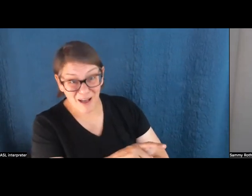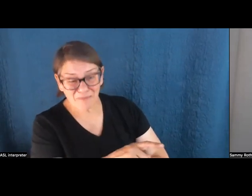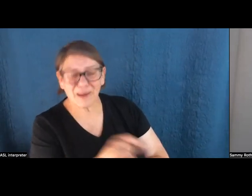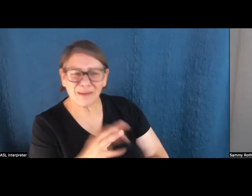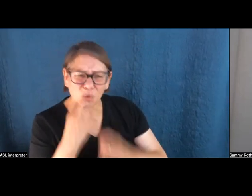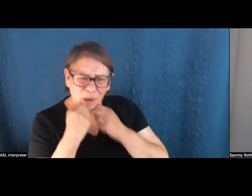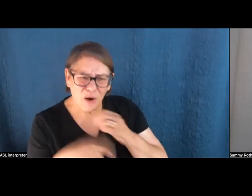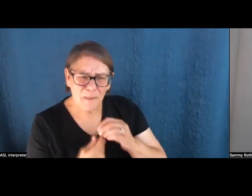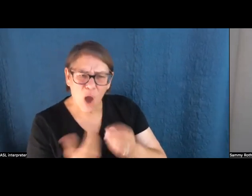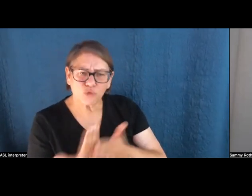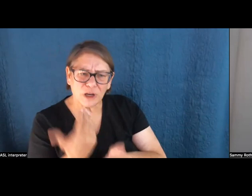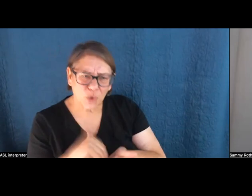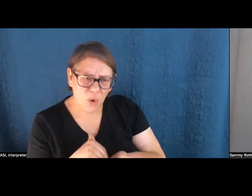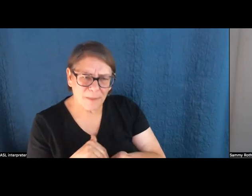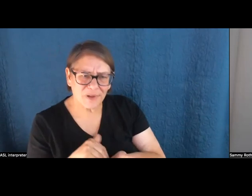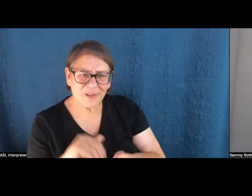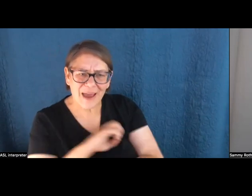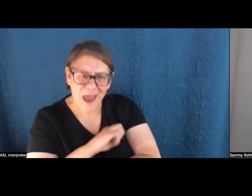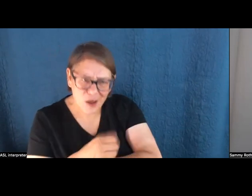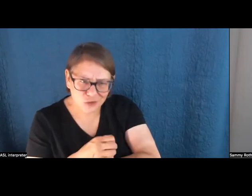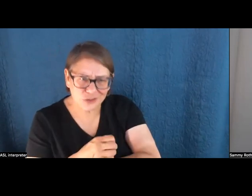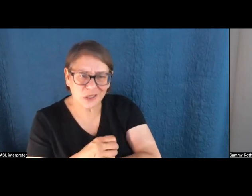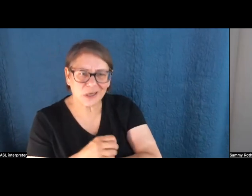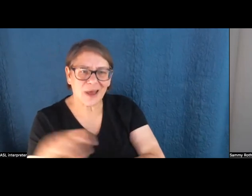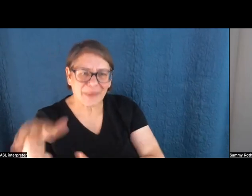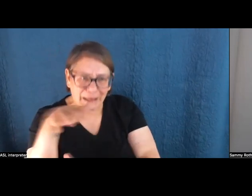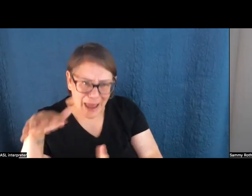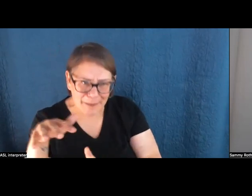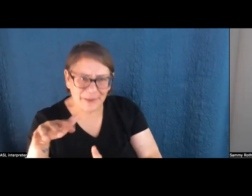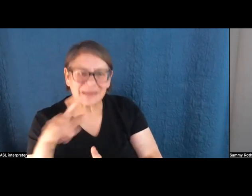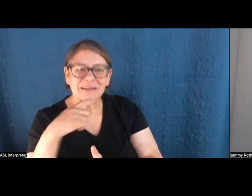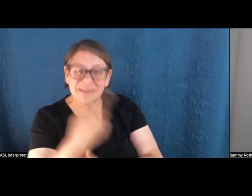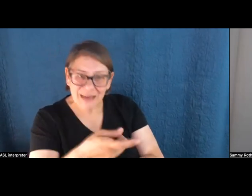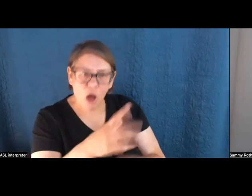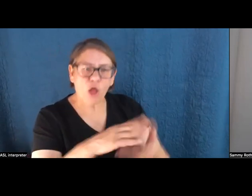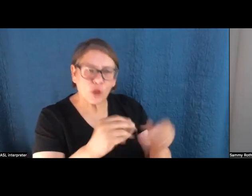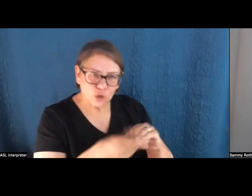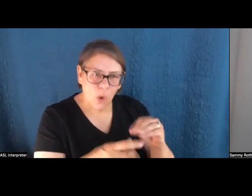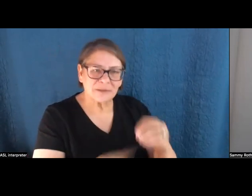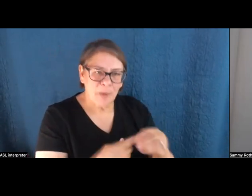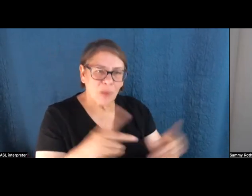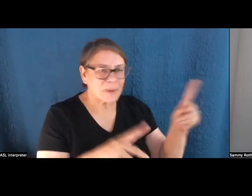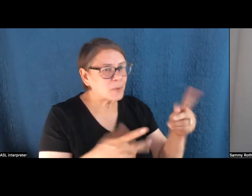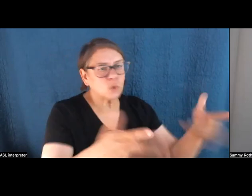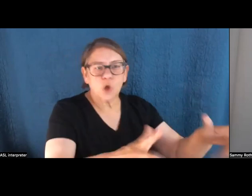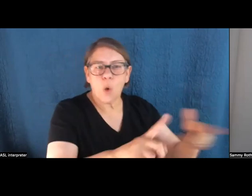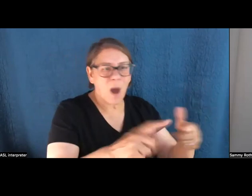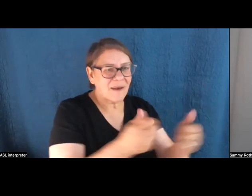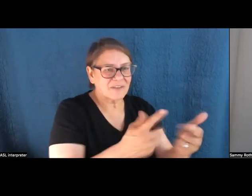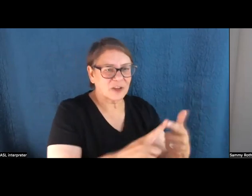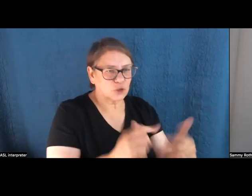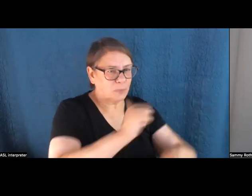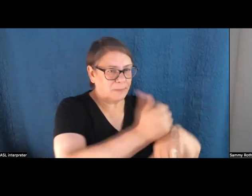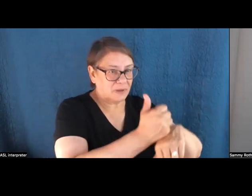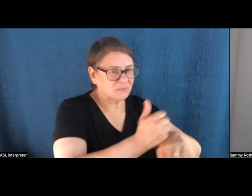climate, tell stories about the people who are, who are trying to stop this stuff from getting built, don't, don't just repeat everything they say